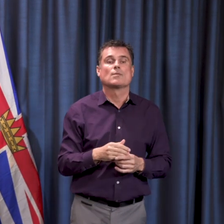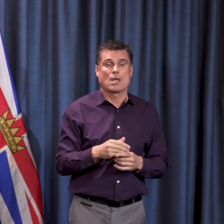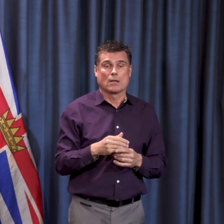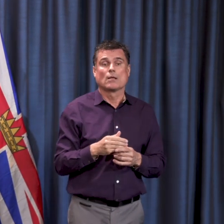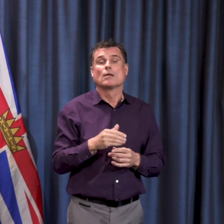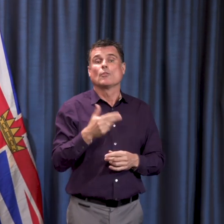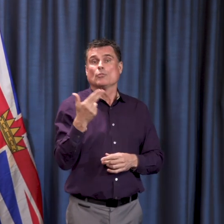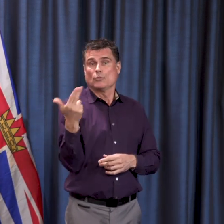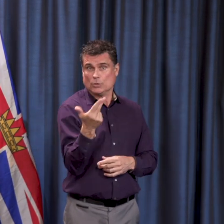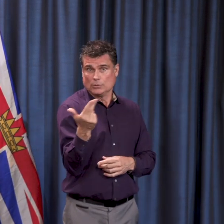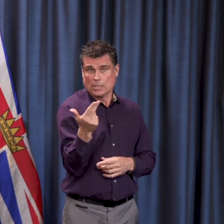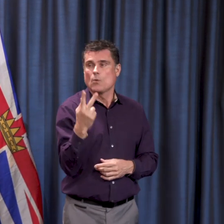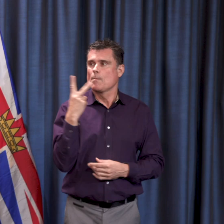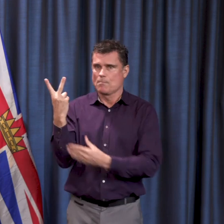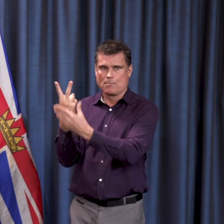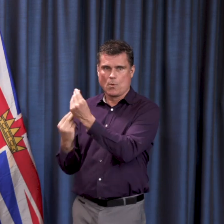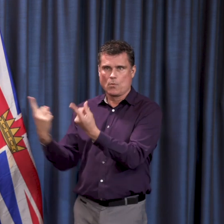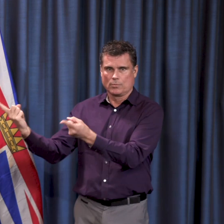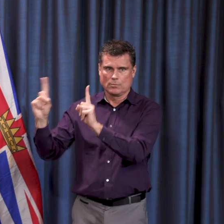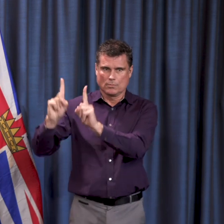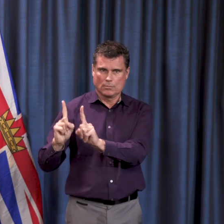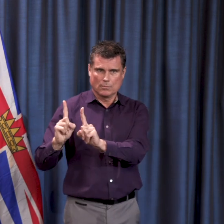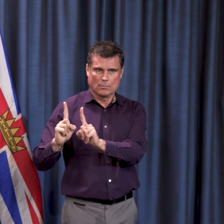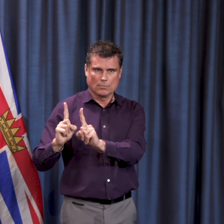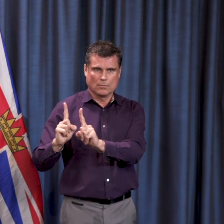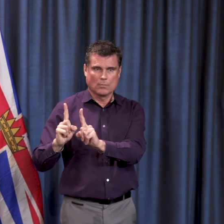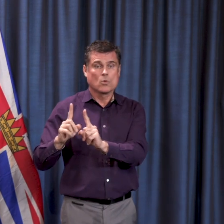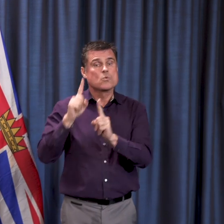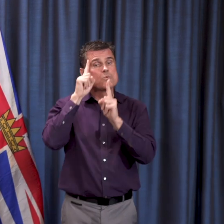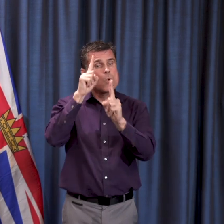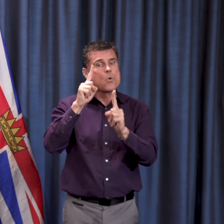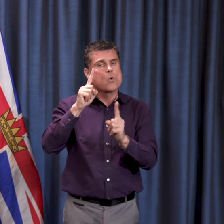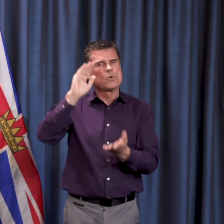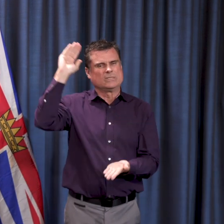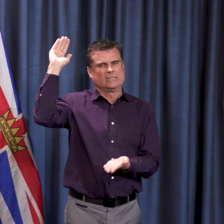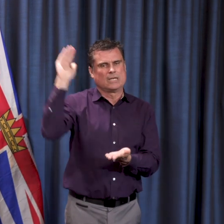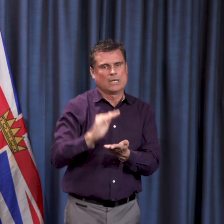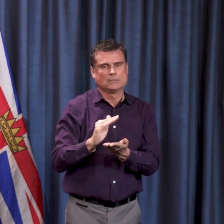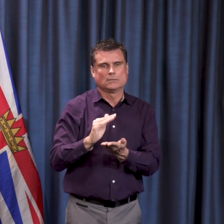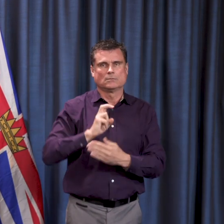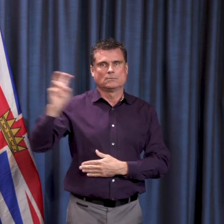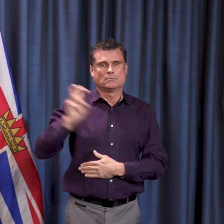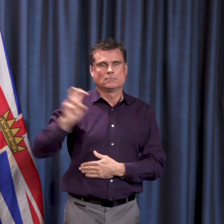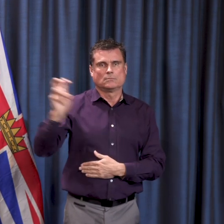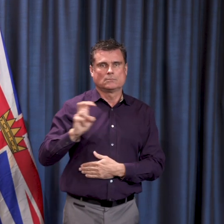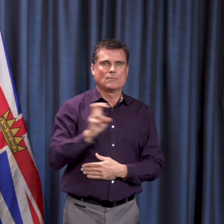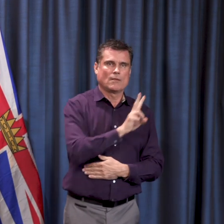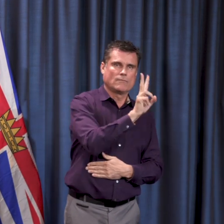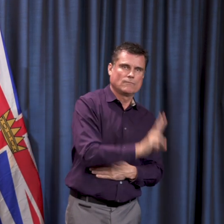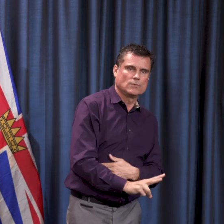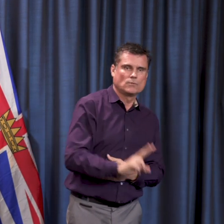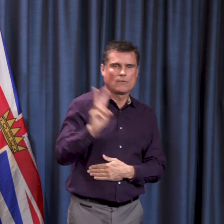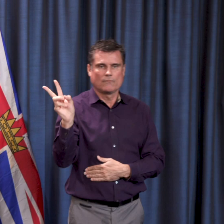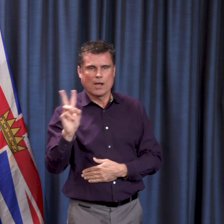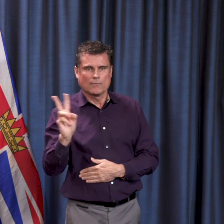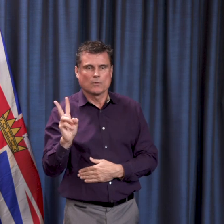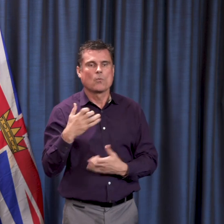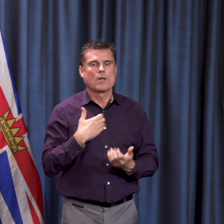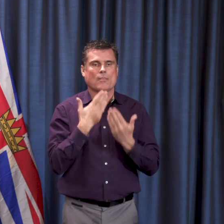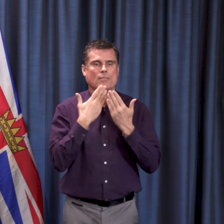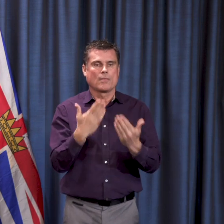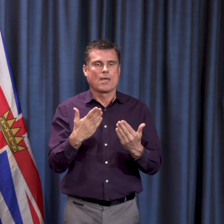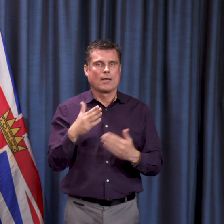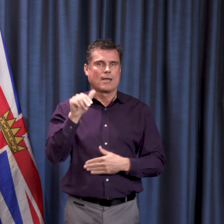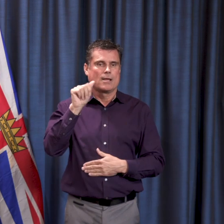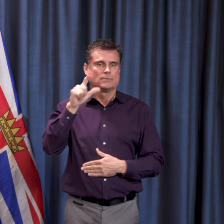in order to limit the overall amount of travel that we're all doing. That's a new necessity. want to thank our ASL